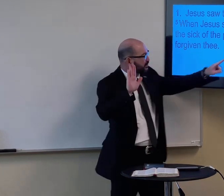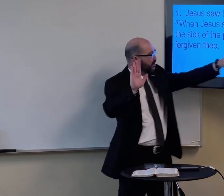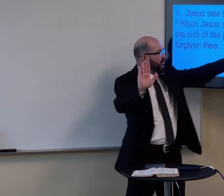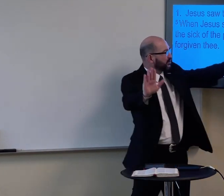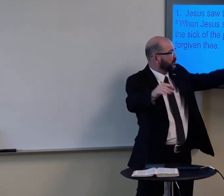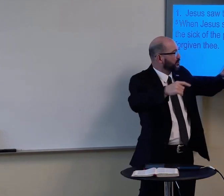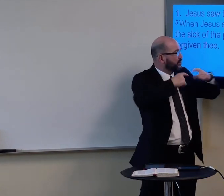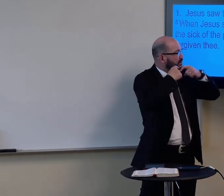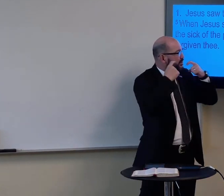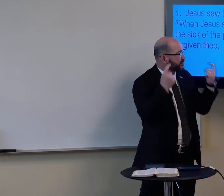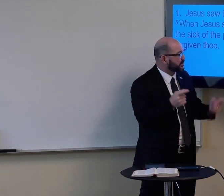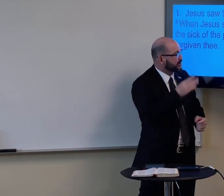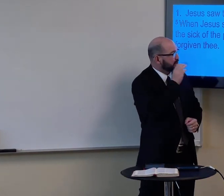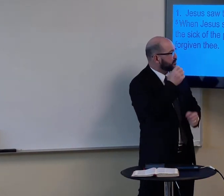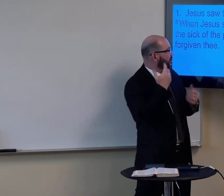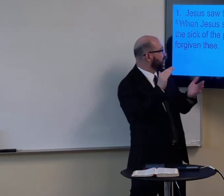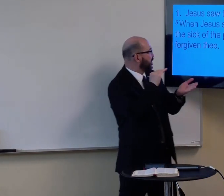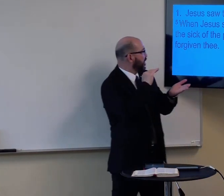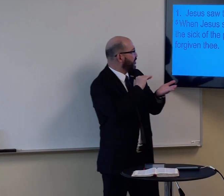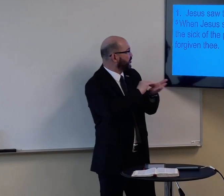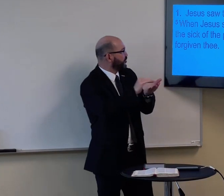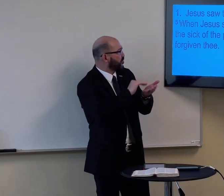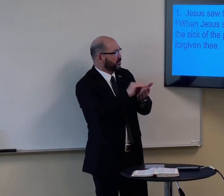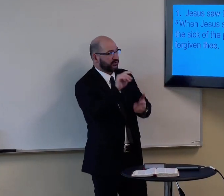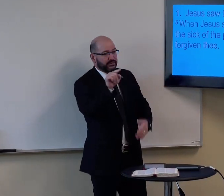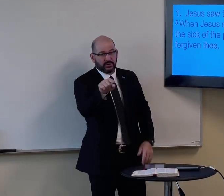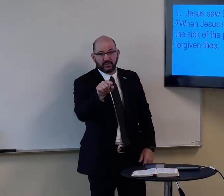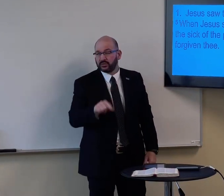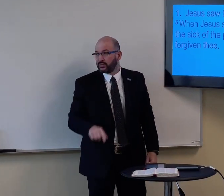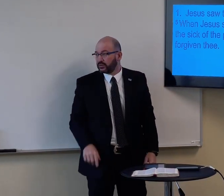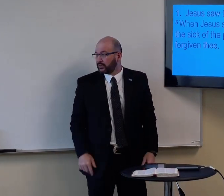son, thy sins be forgiven thee.